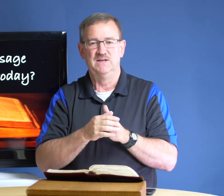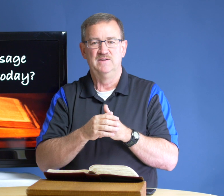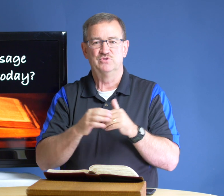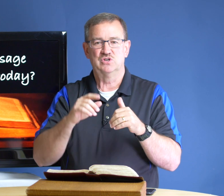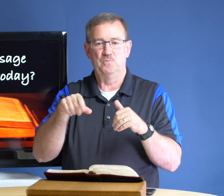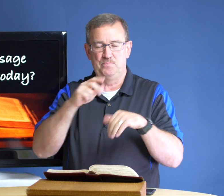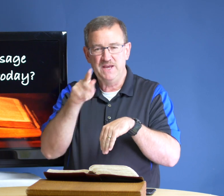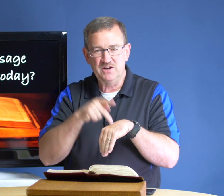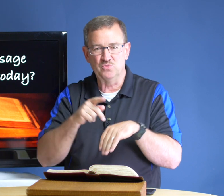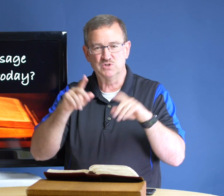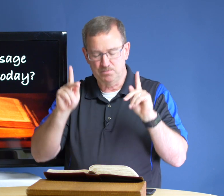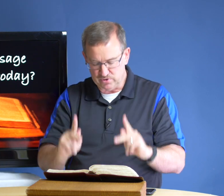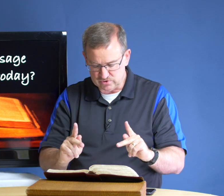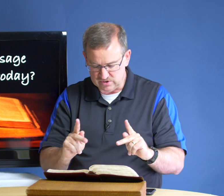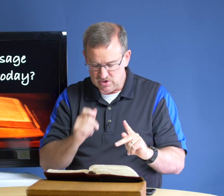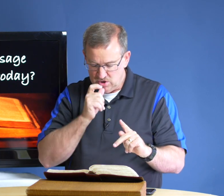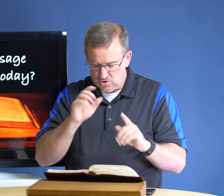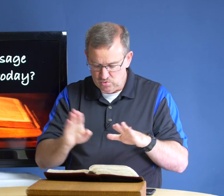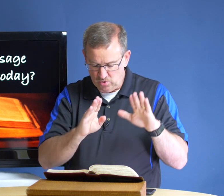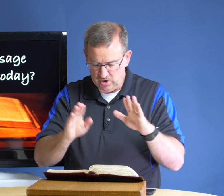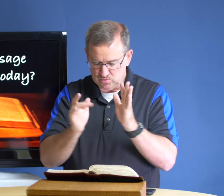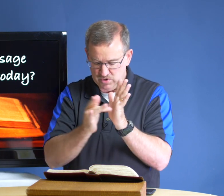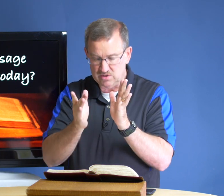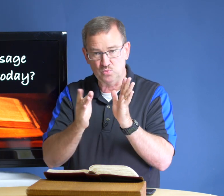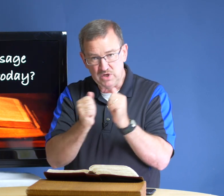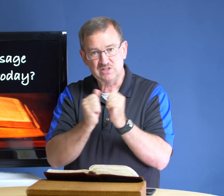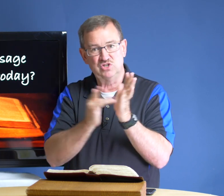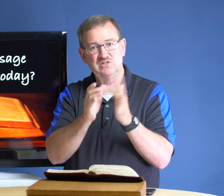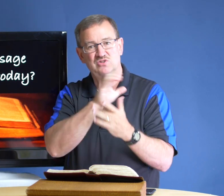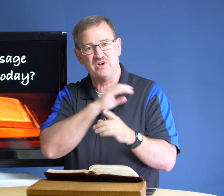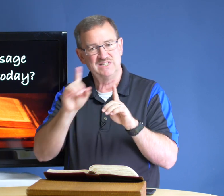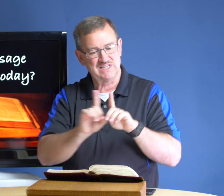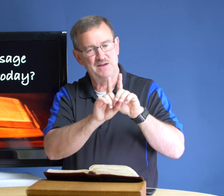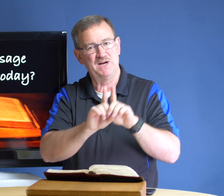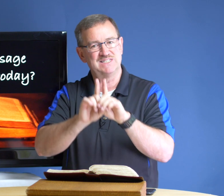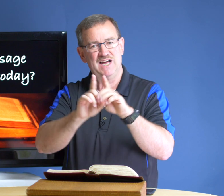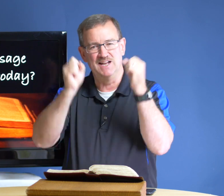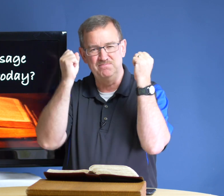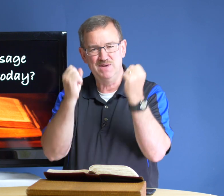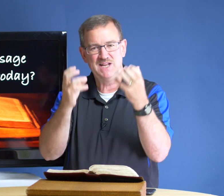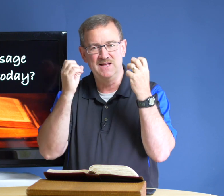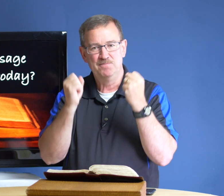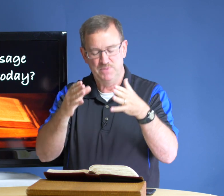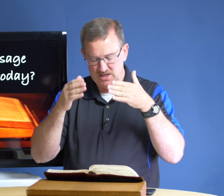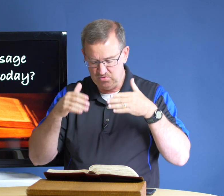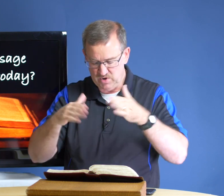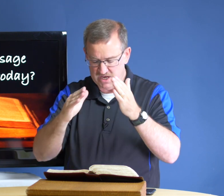so peter was a person who walked with with jesus christ side by side in many many ways